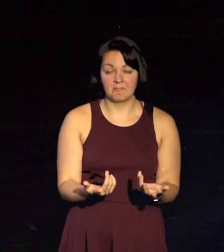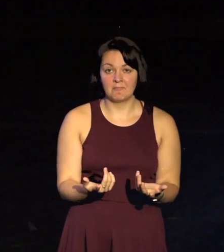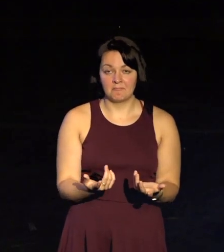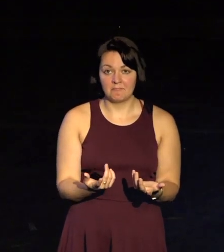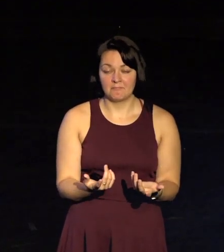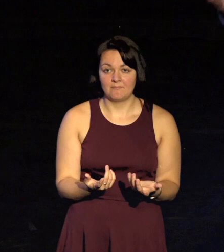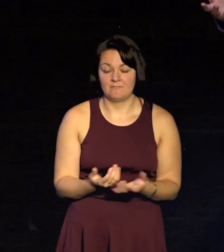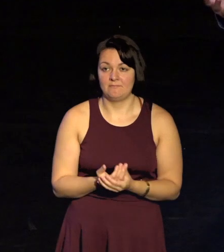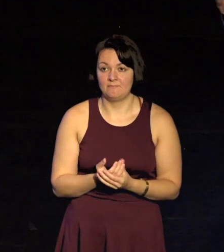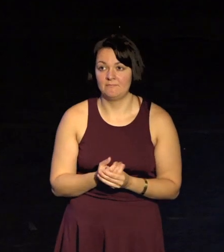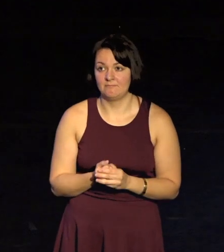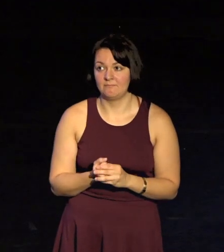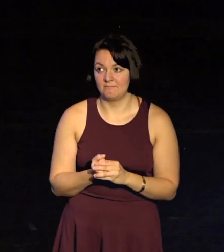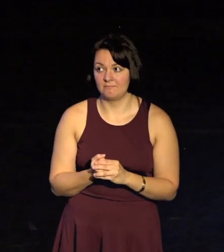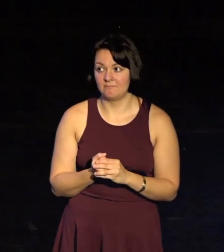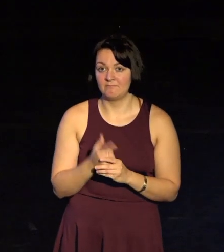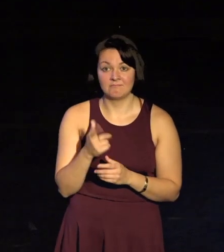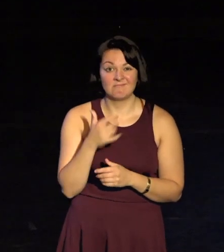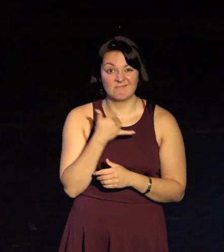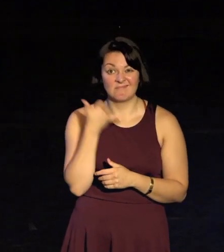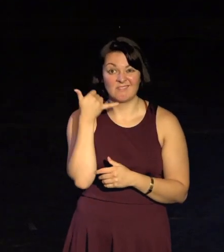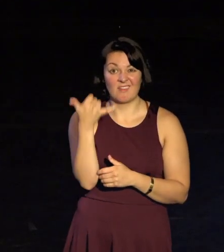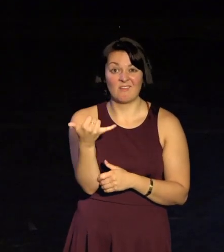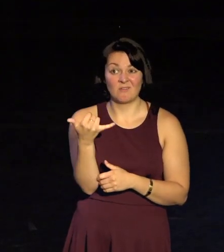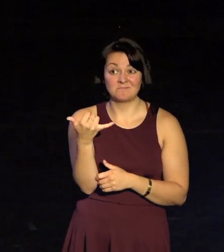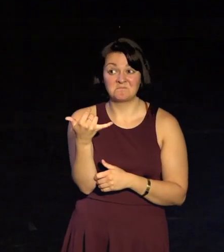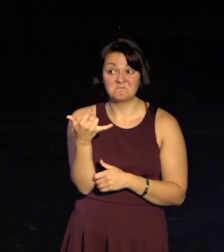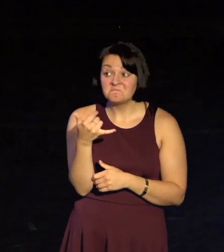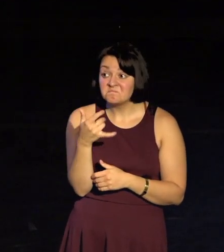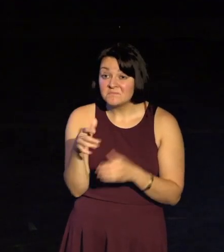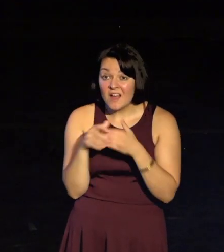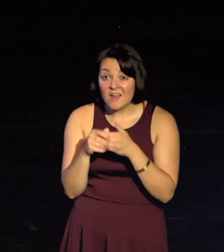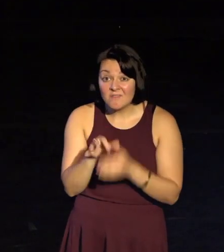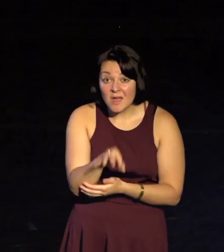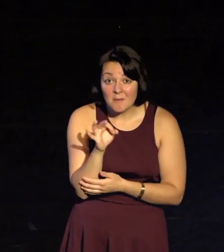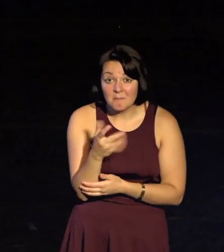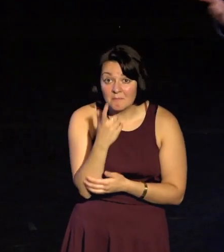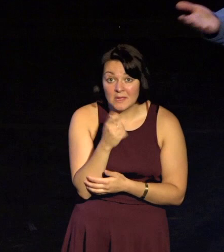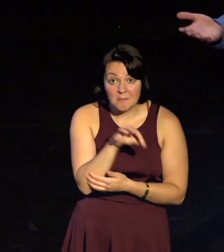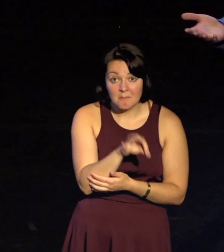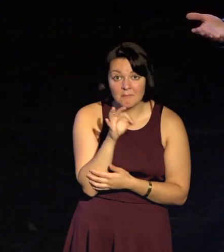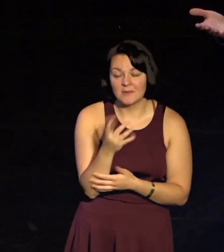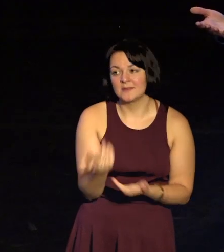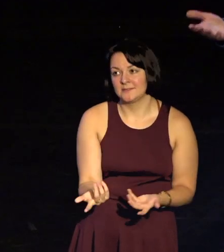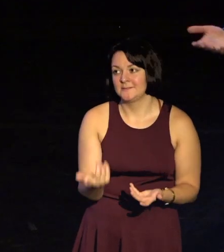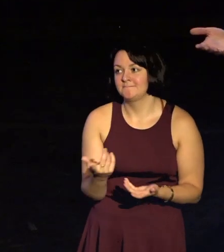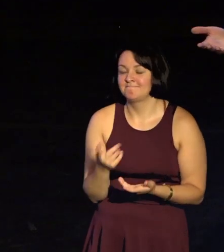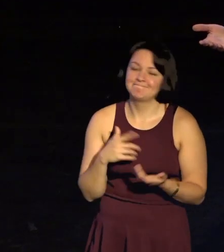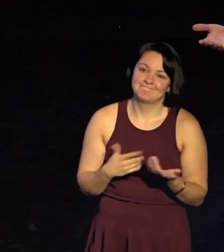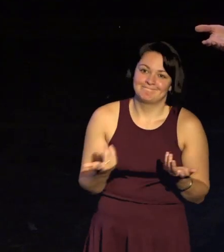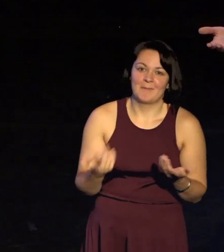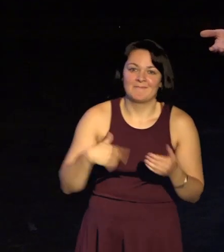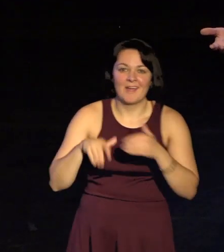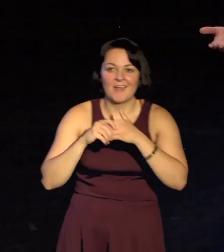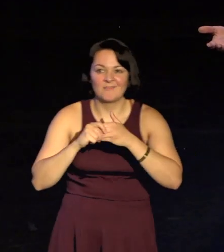So if I'm someone without a disability, I just call a friend and say, hey, come pick me up. Having a disability, I don't have friends that have accessible